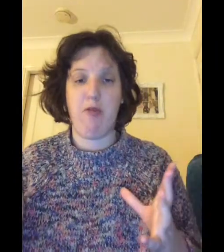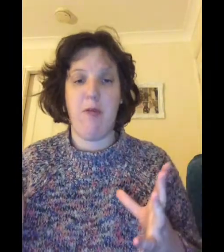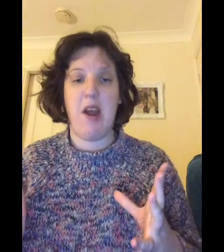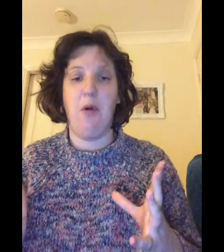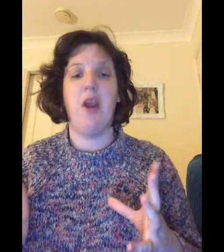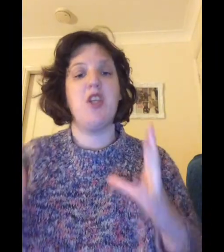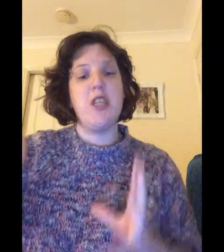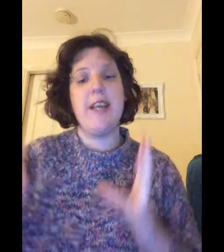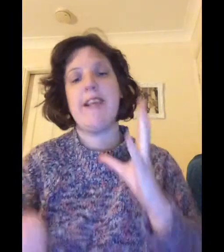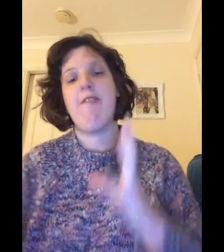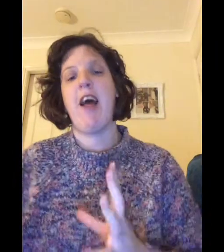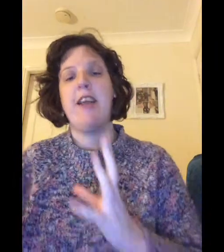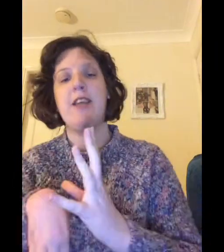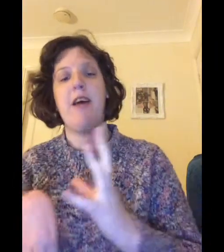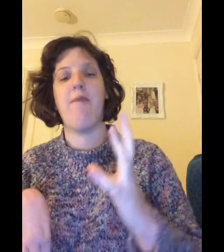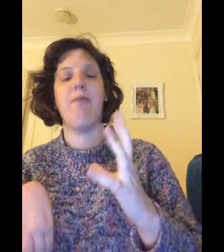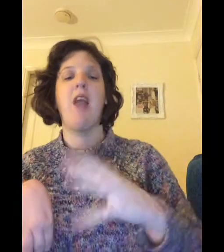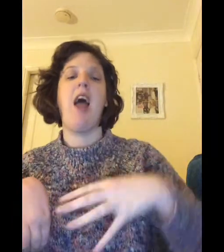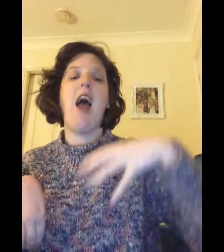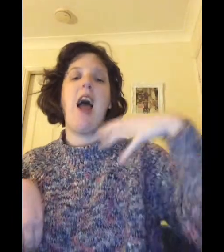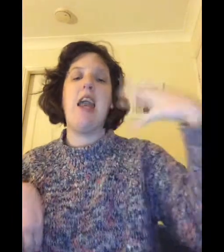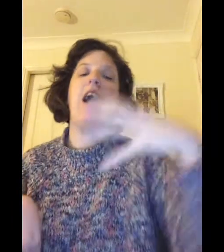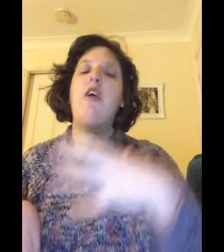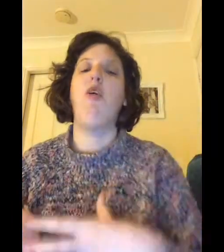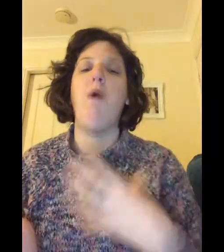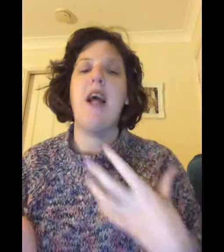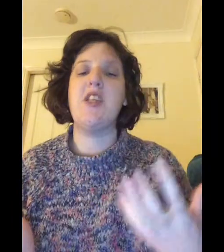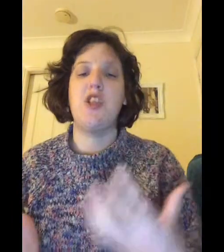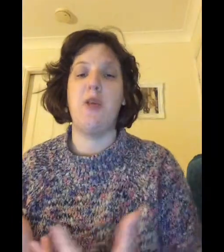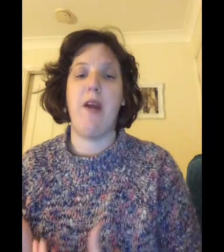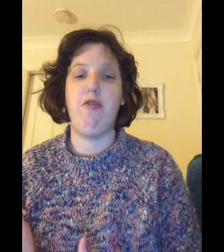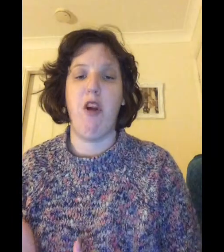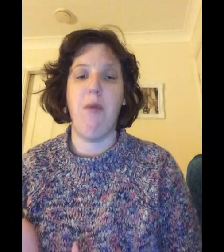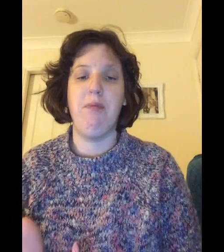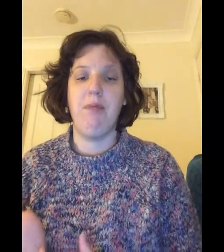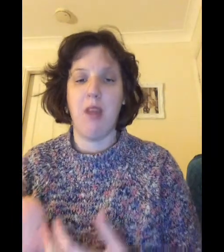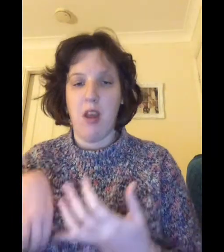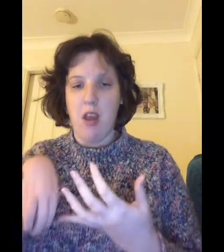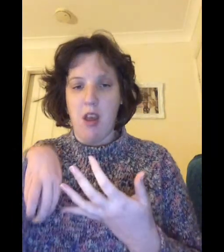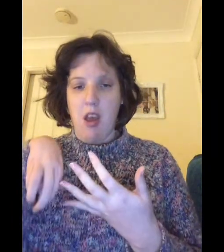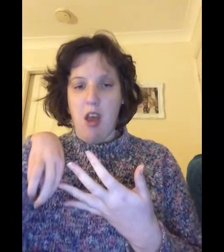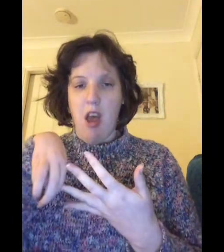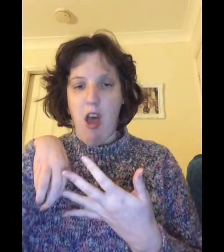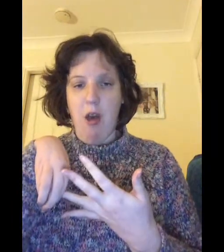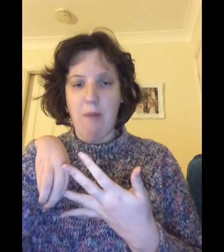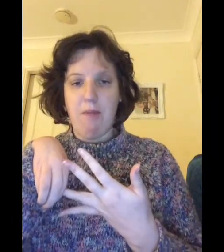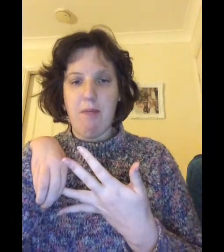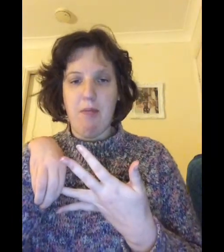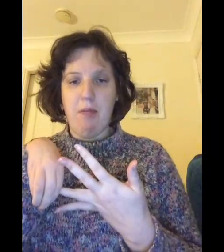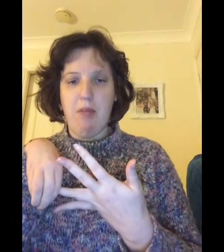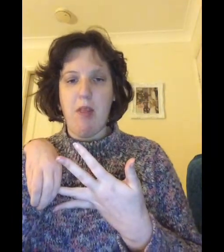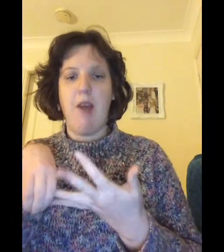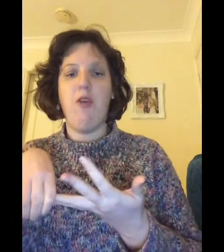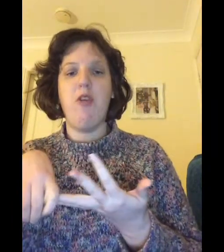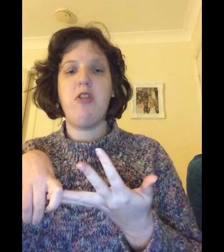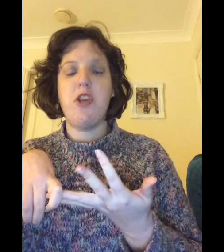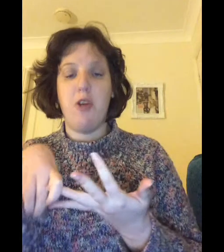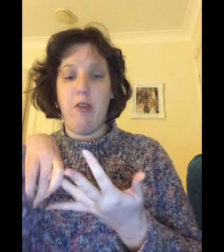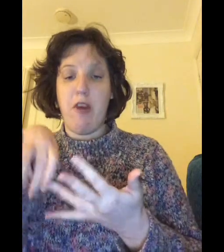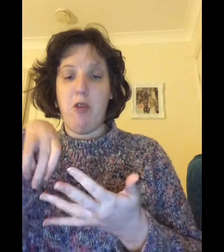from now on i just need to find um an angle where to do it from um i'm going to do reviews